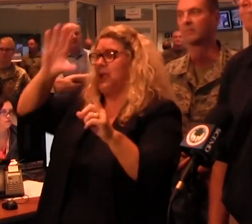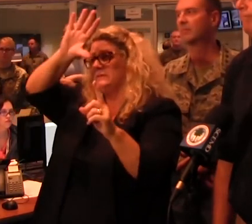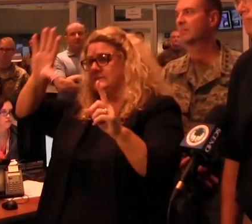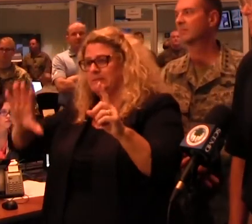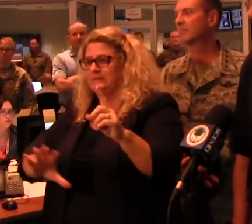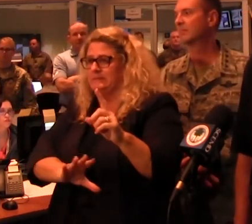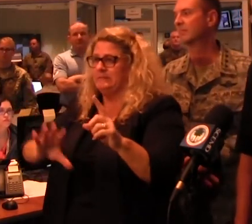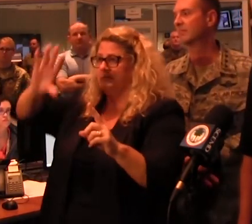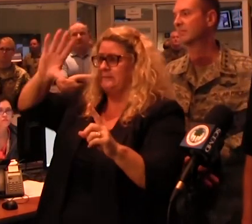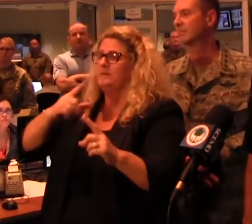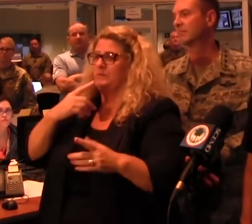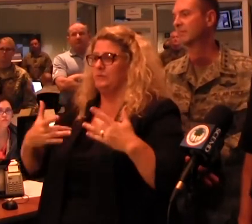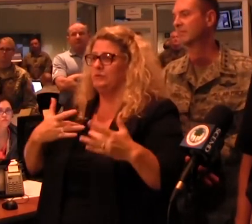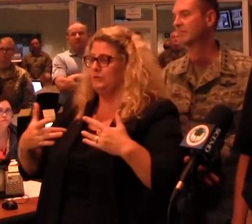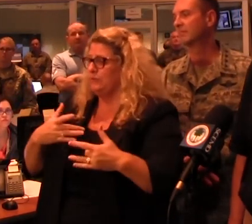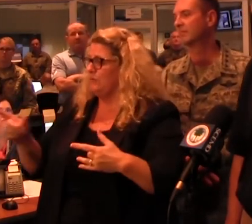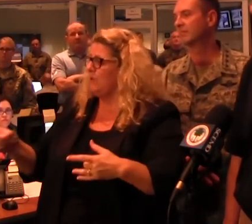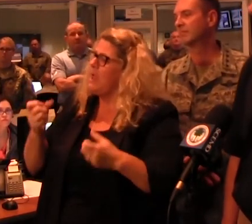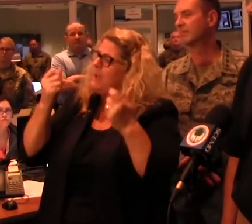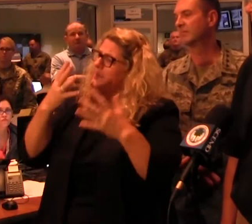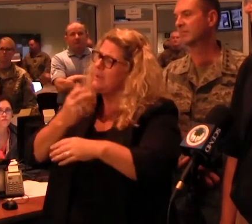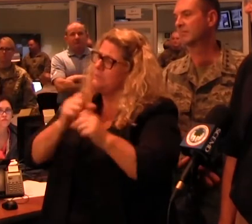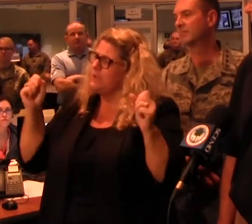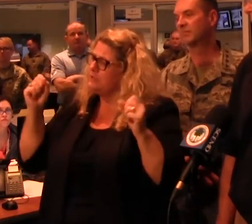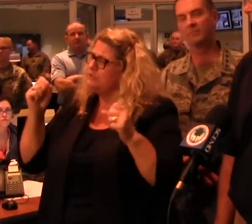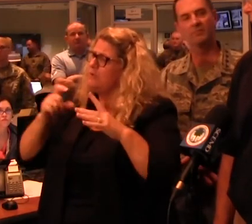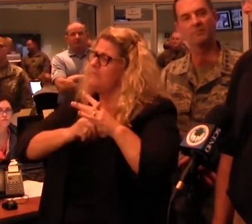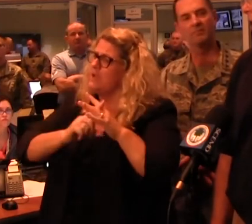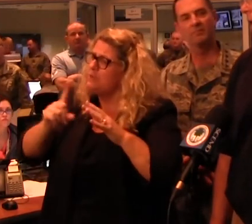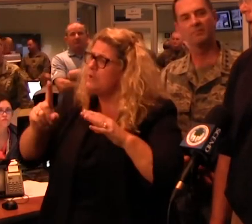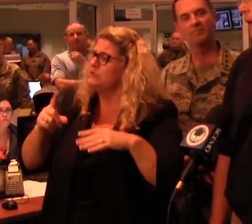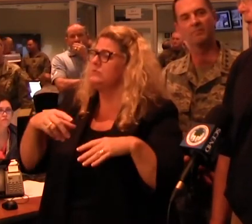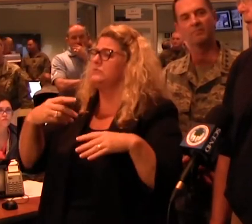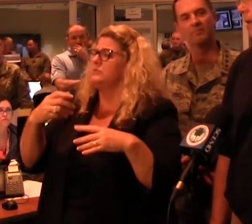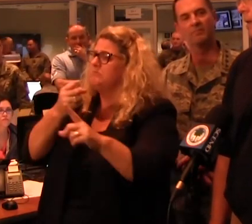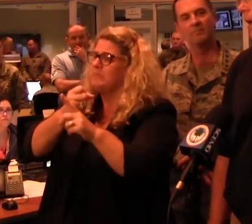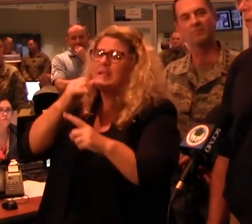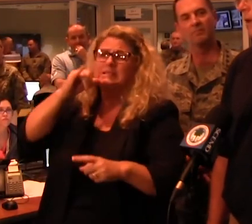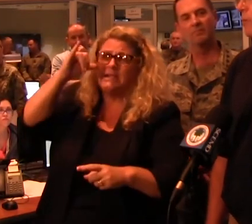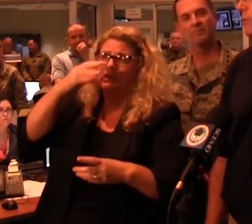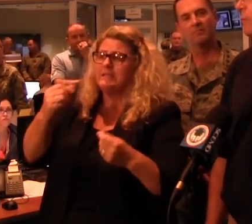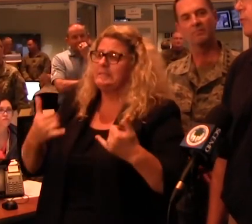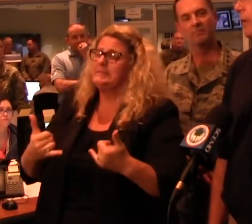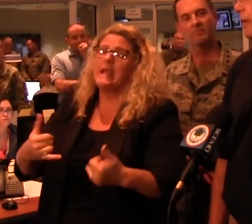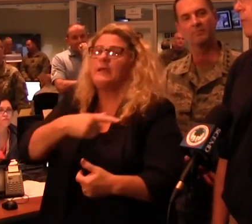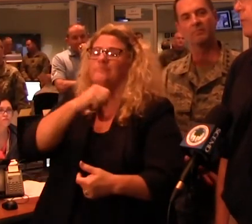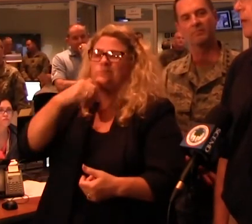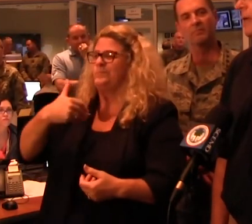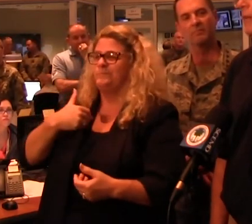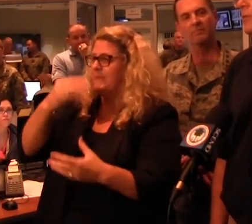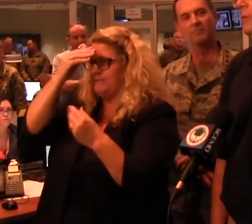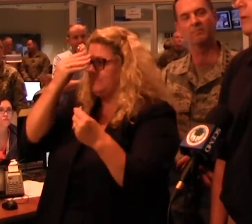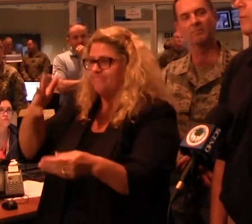Any updates in terms of numbers for rescues, evacuations, areas that were affected yesterday, today? I don't have those numbers right now.